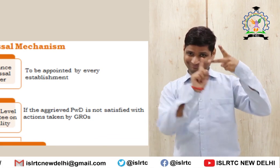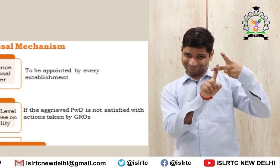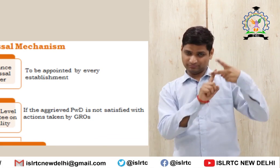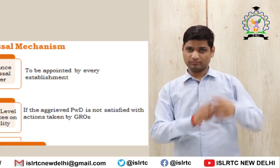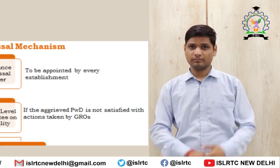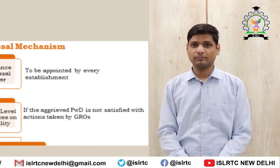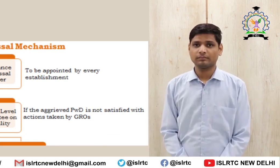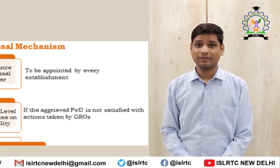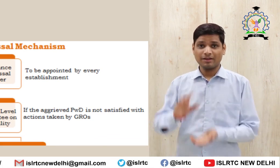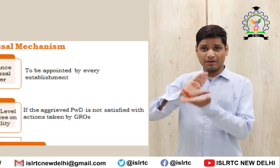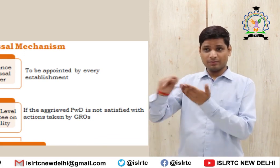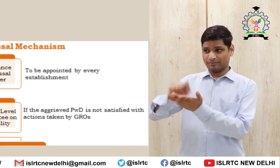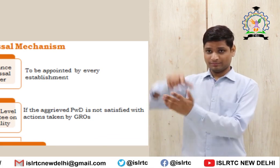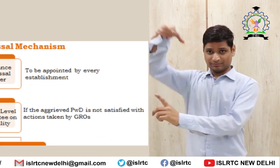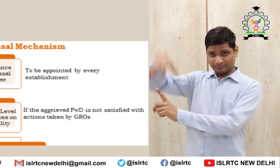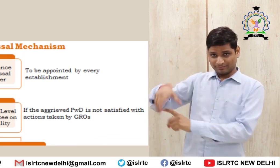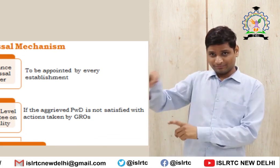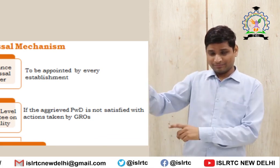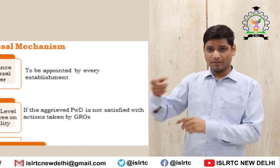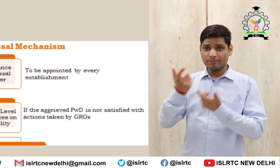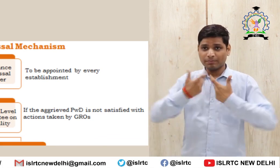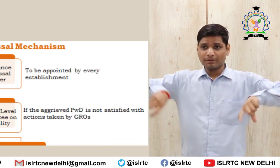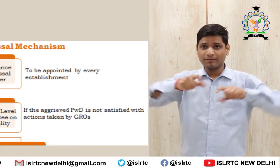District Level Committee on Disability